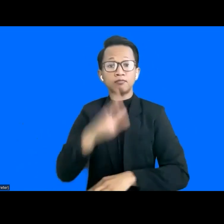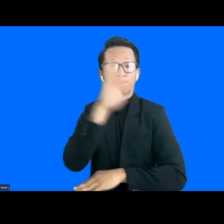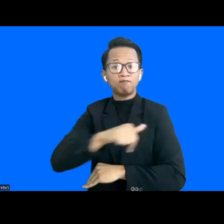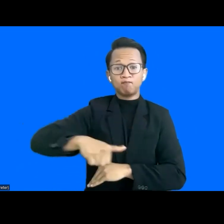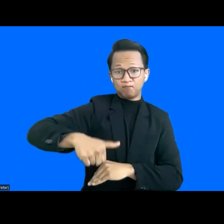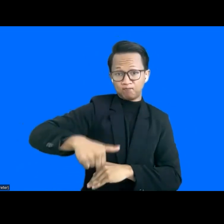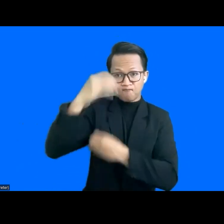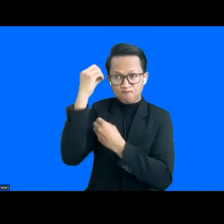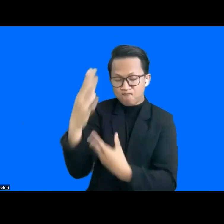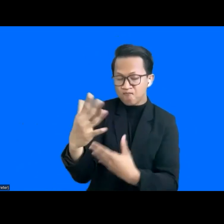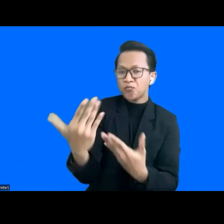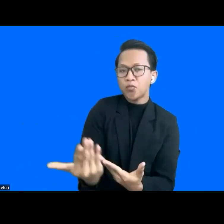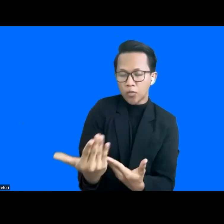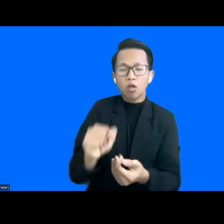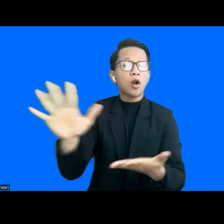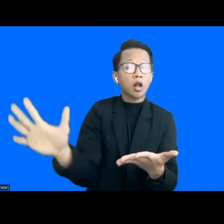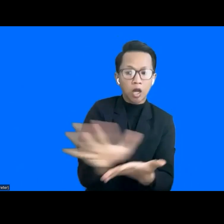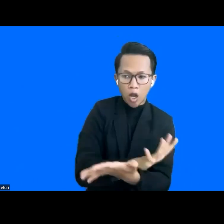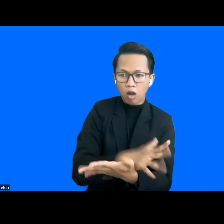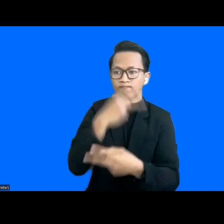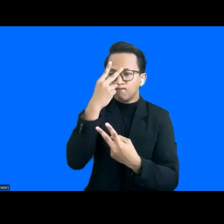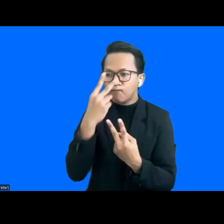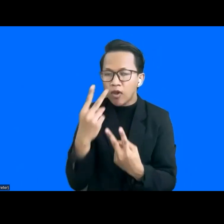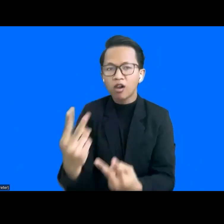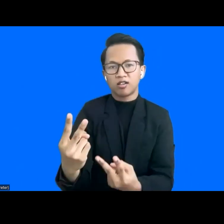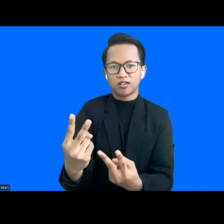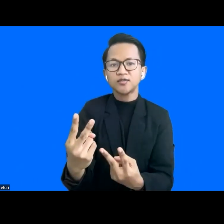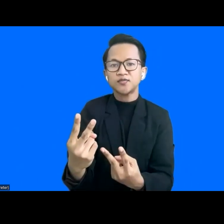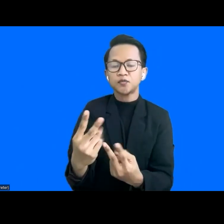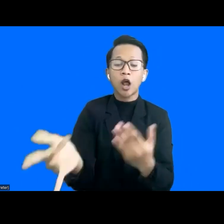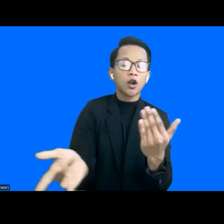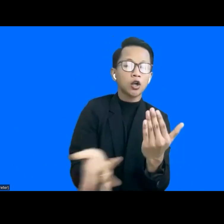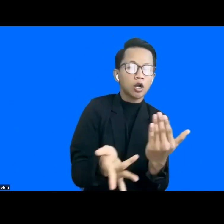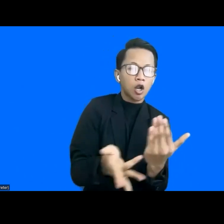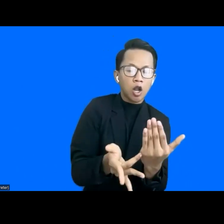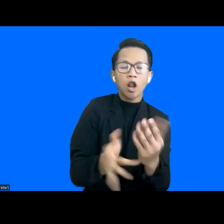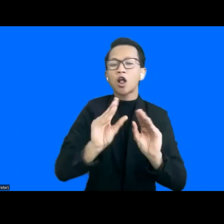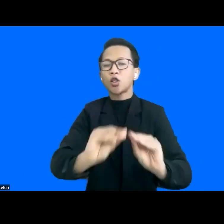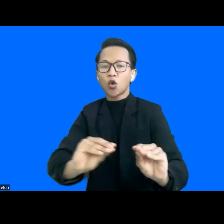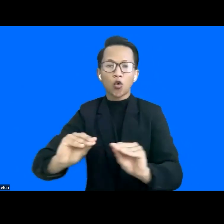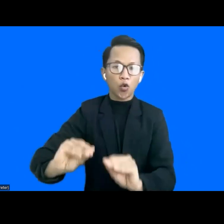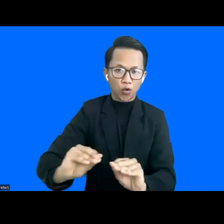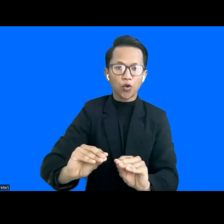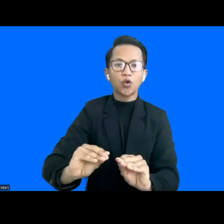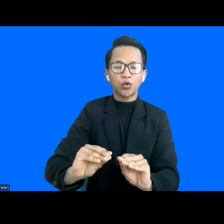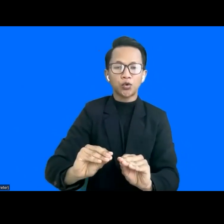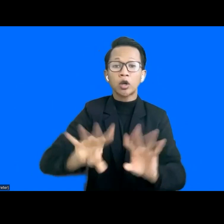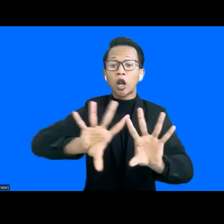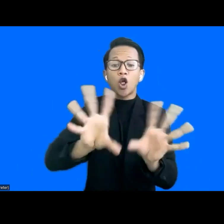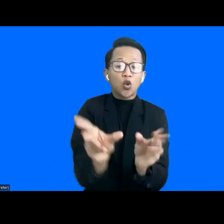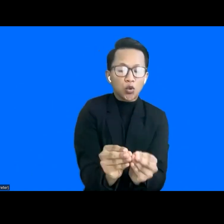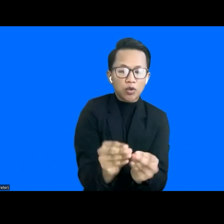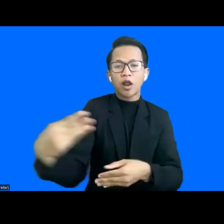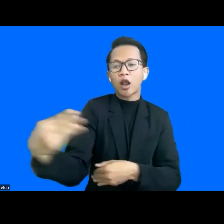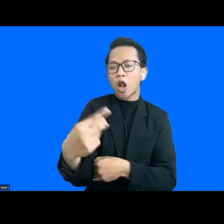another opportunity to highlight the valuable role digital technology plays in fostering inclusive and economic